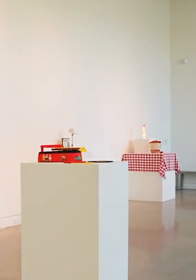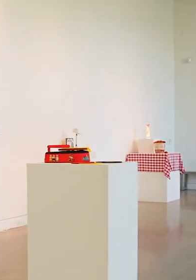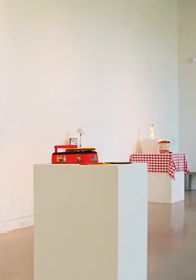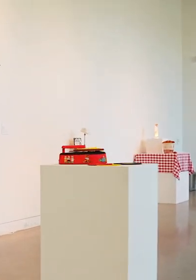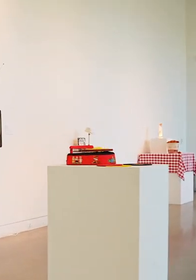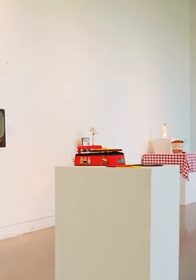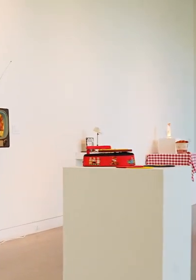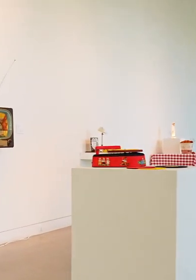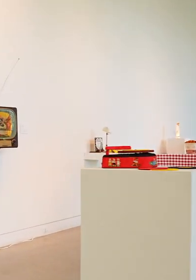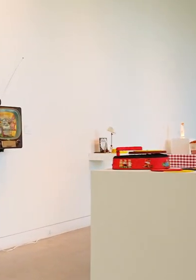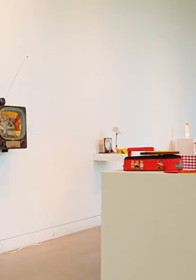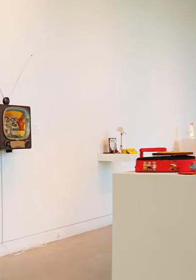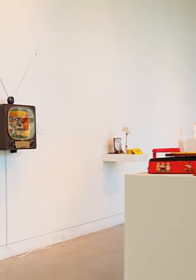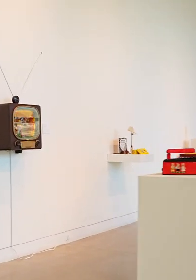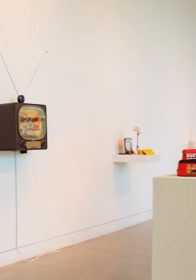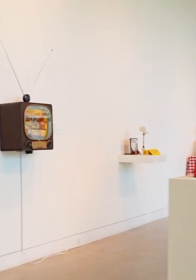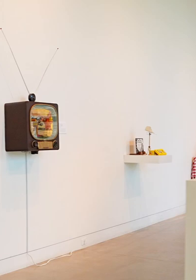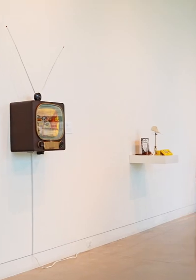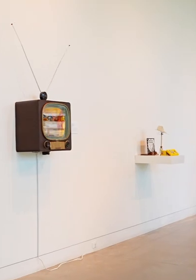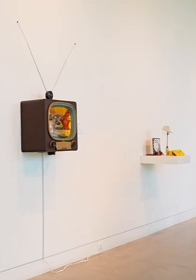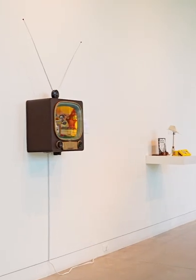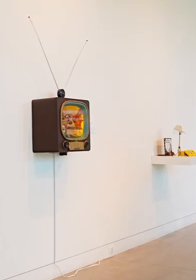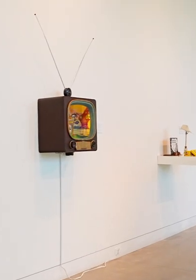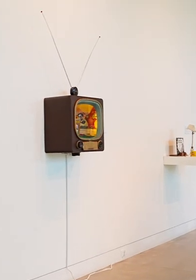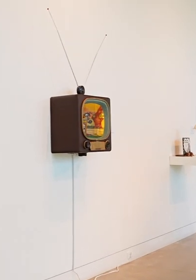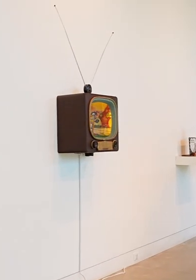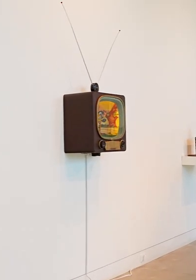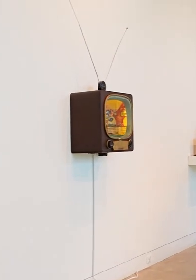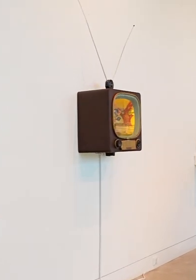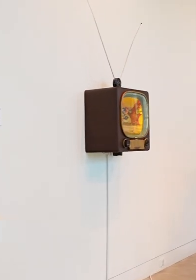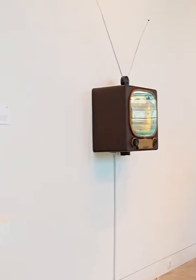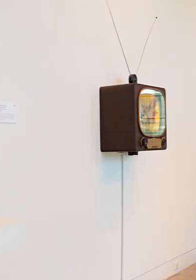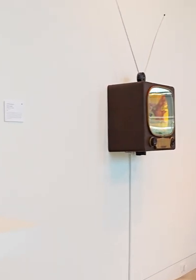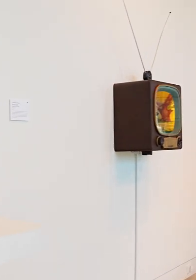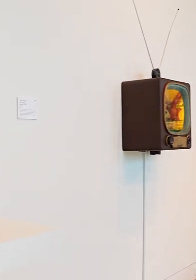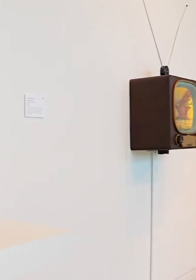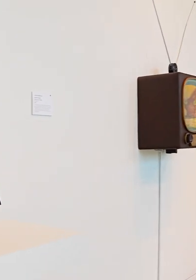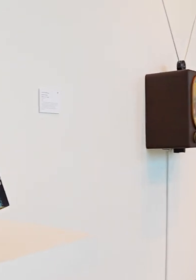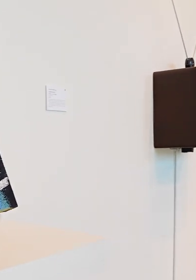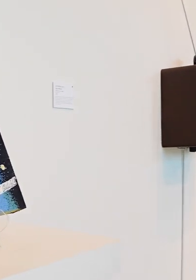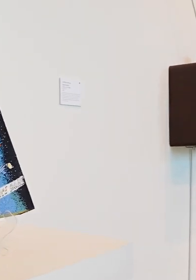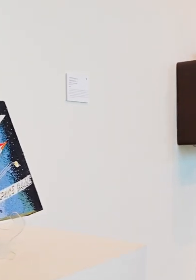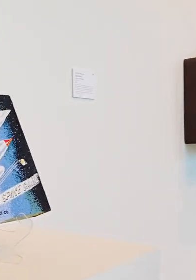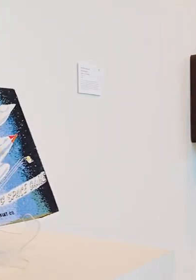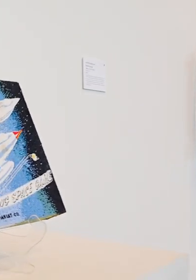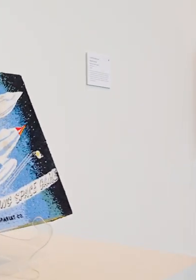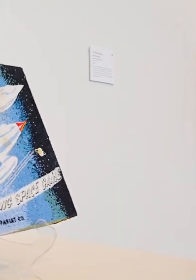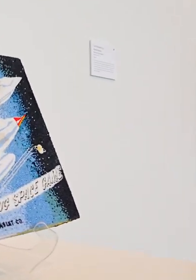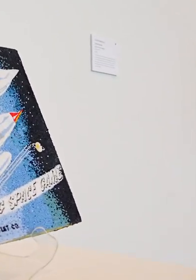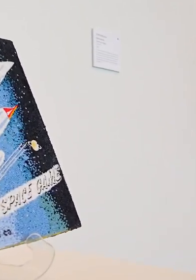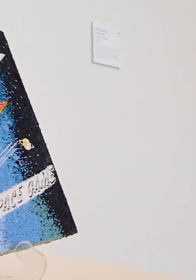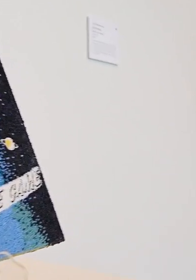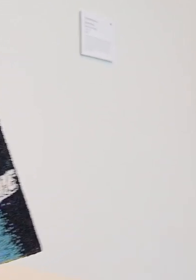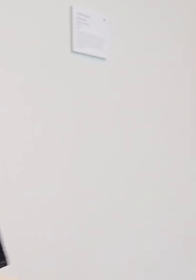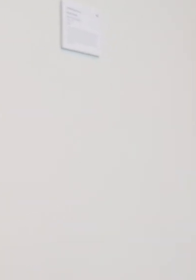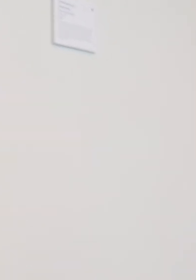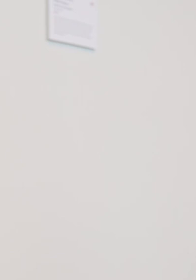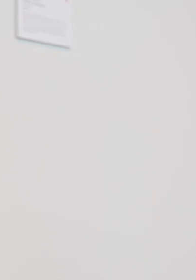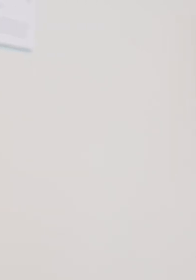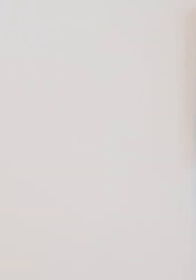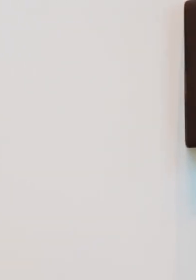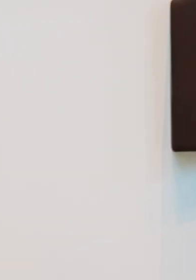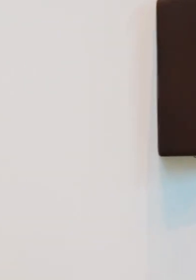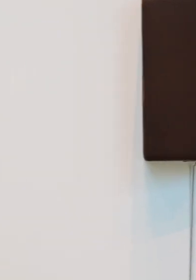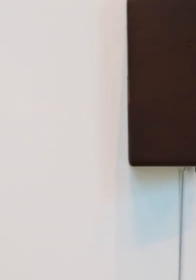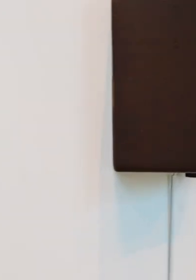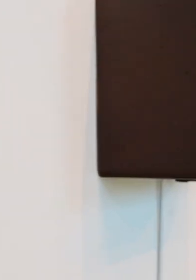it I had to just use regular archival glue just like paper glue glue is what I